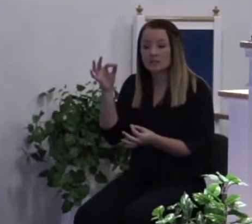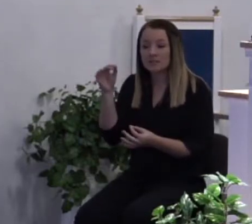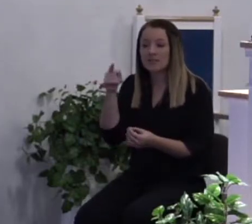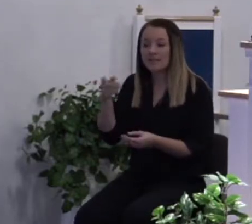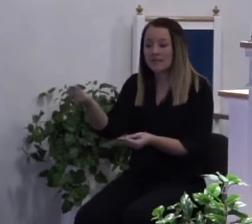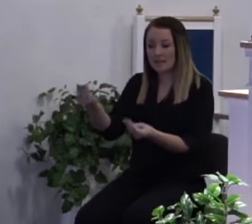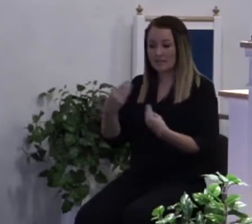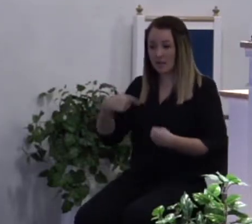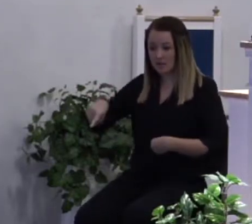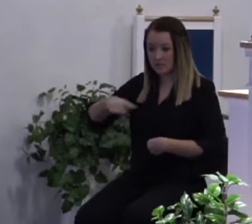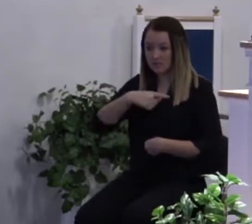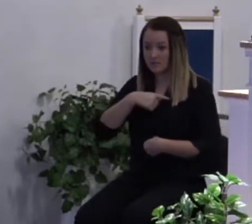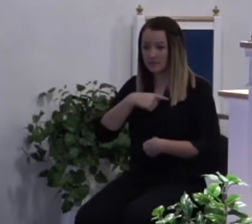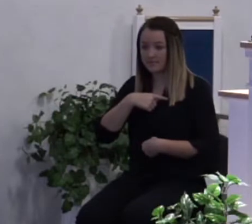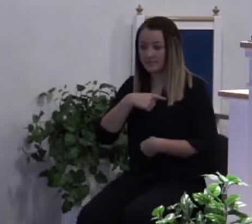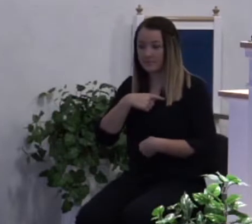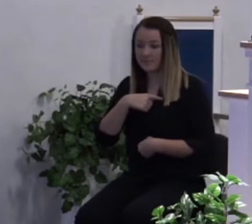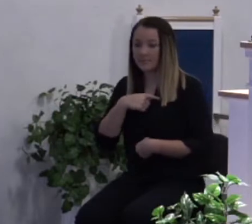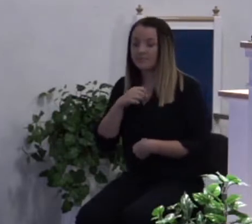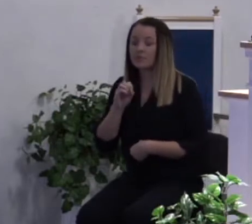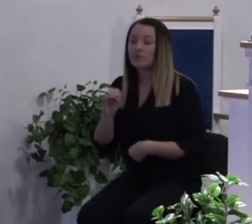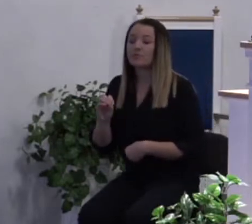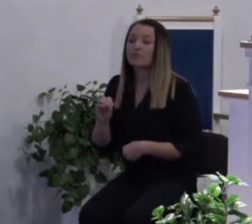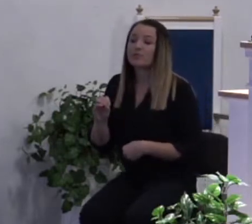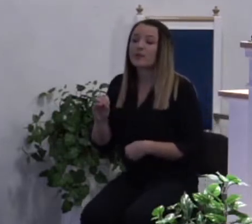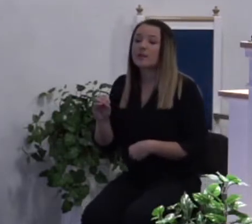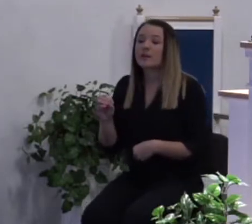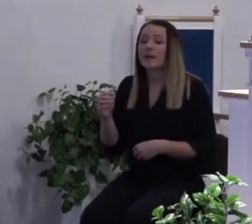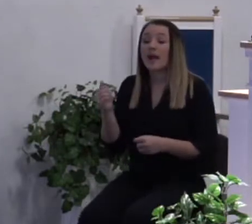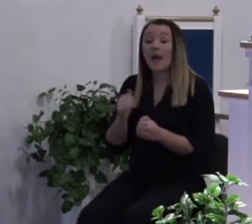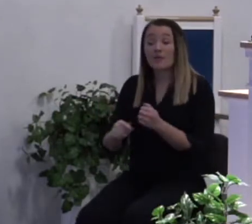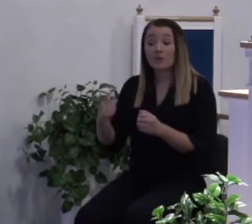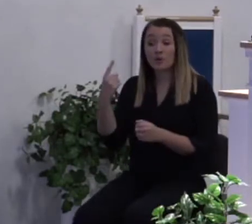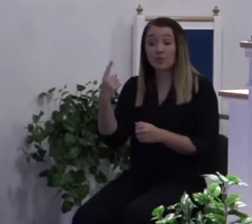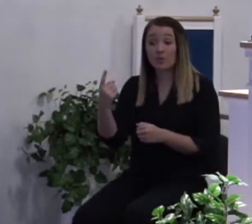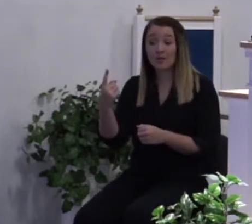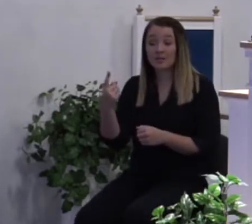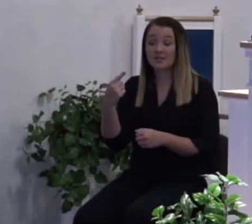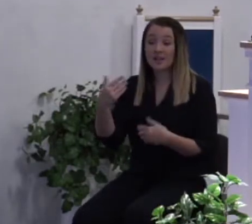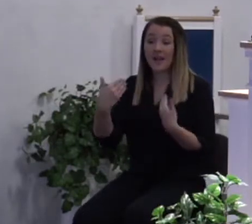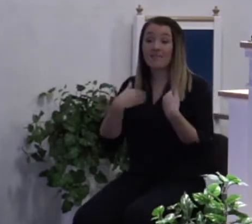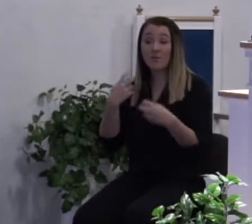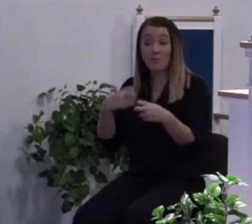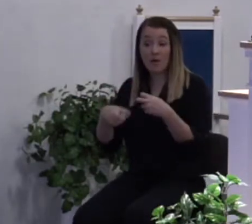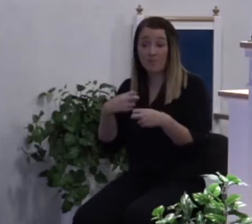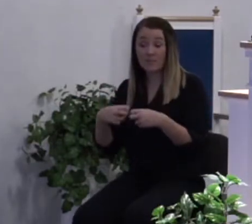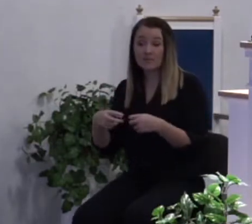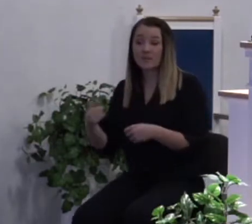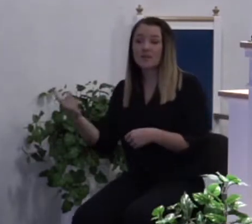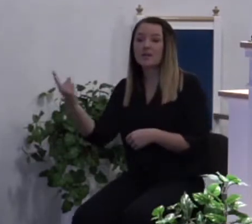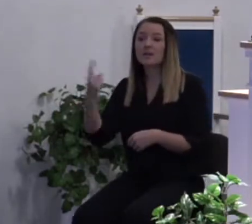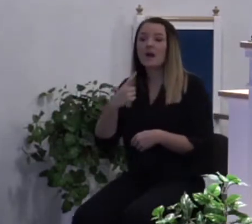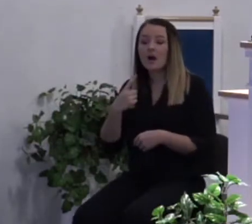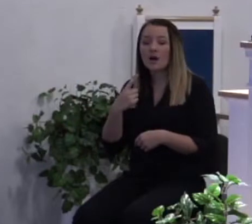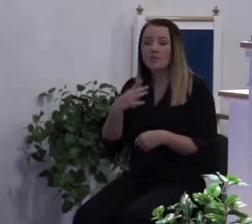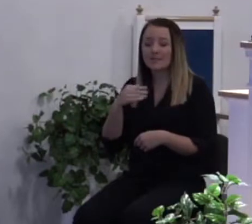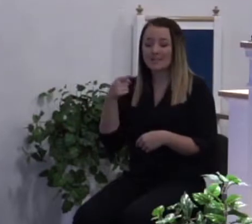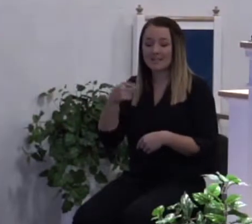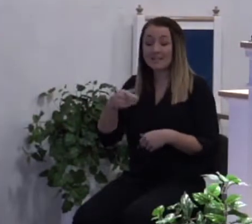gives us. So everyone that is having problems come and get this living water.